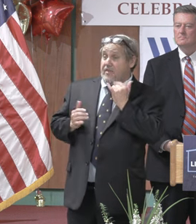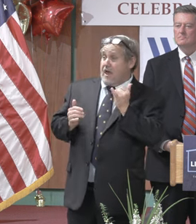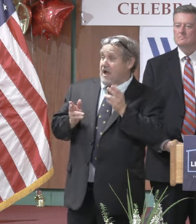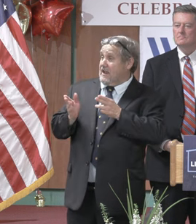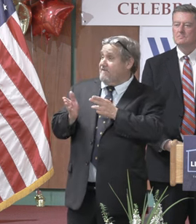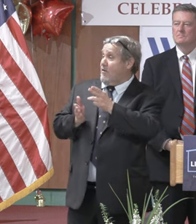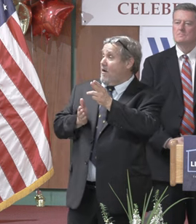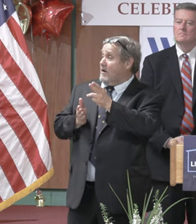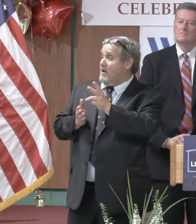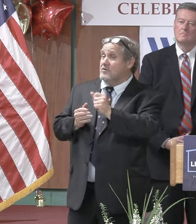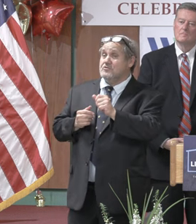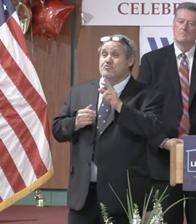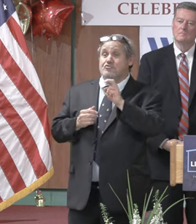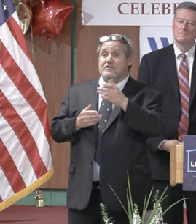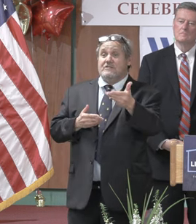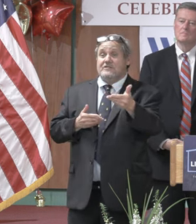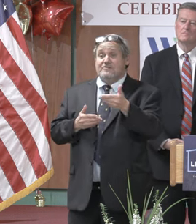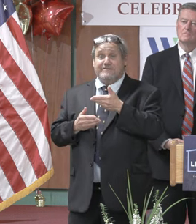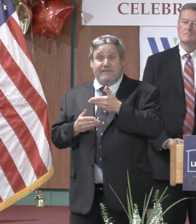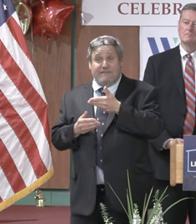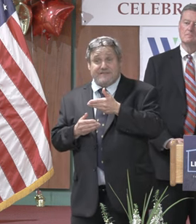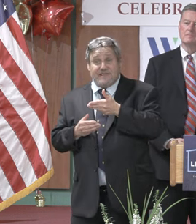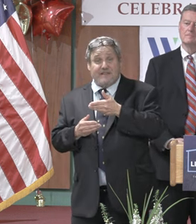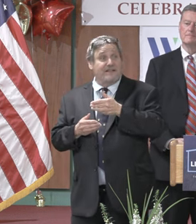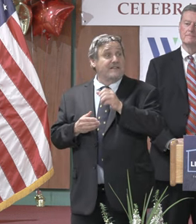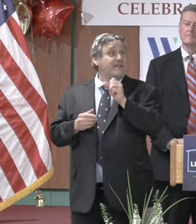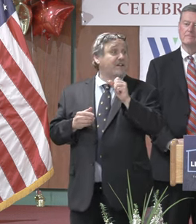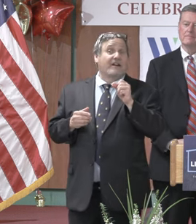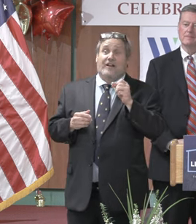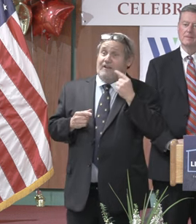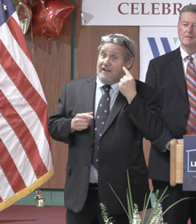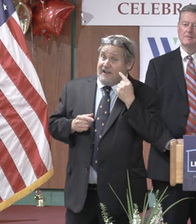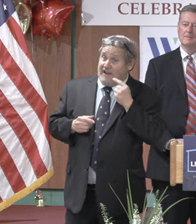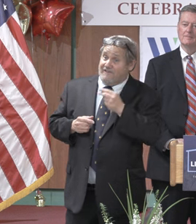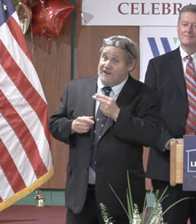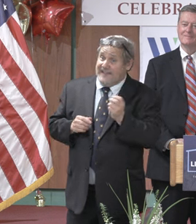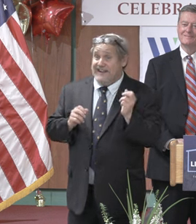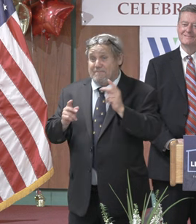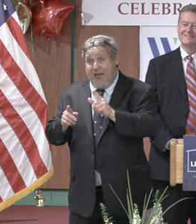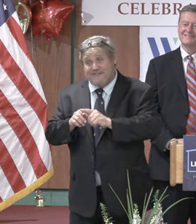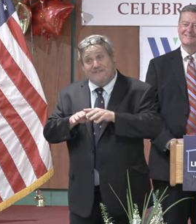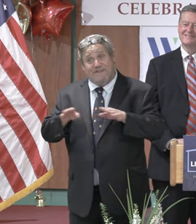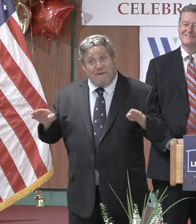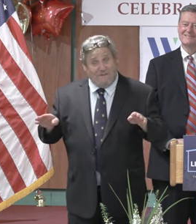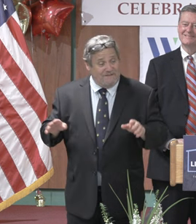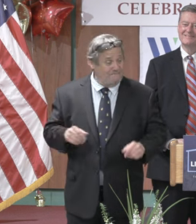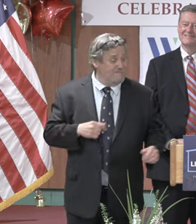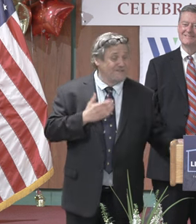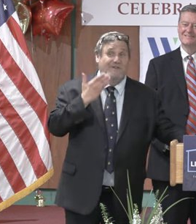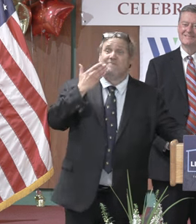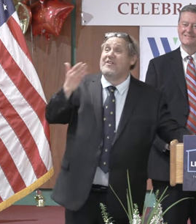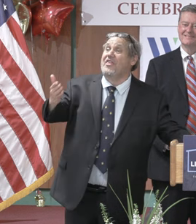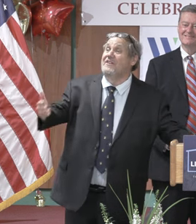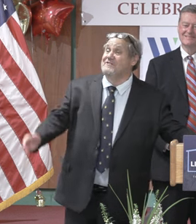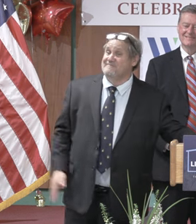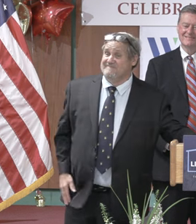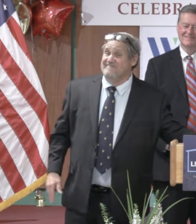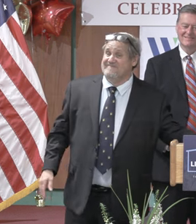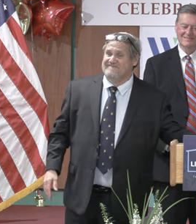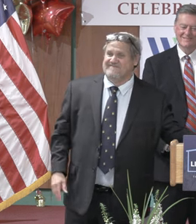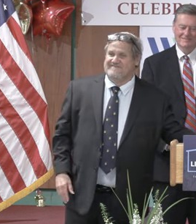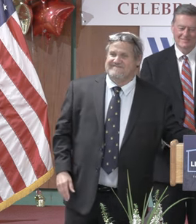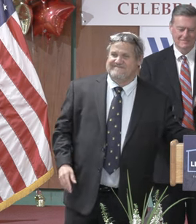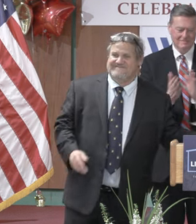so i have the honor to reintroduce governor healy and i will welcome her back to the